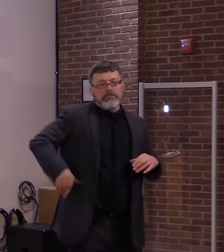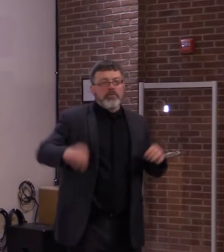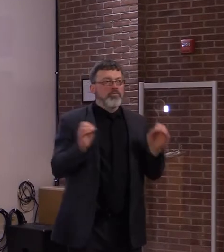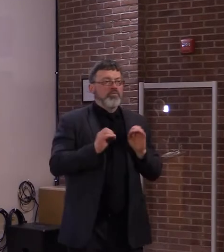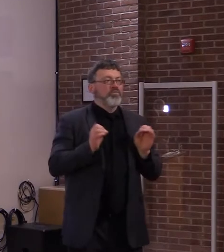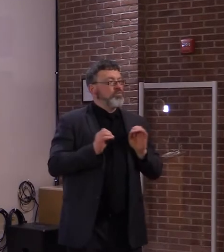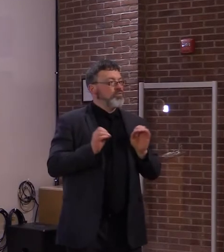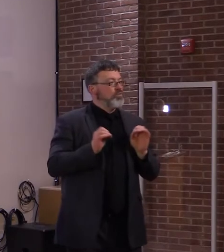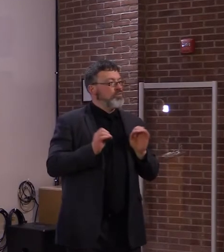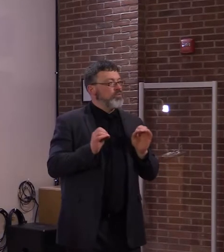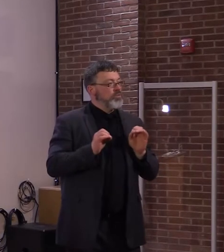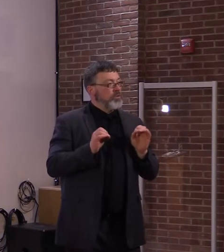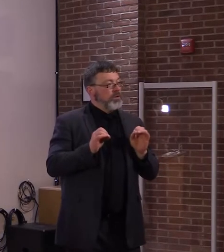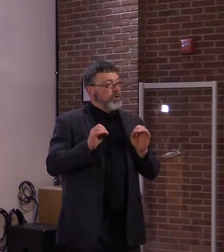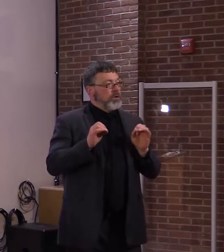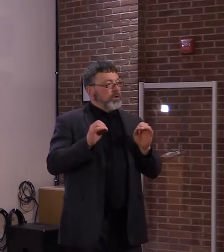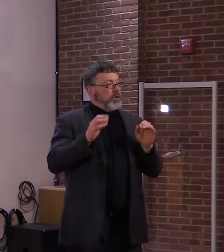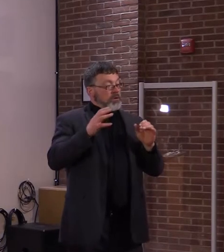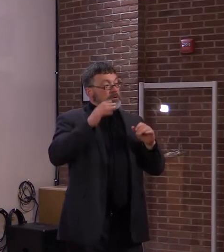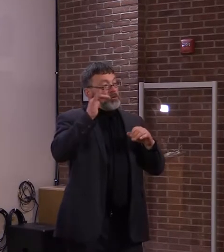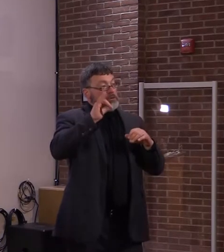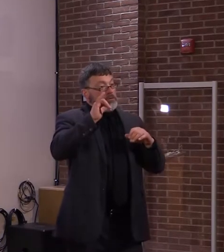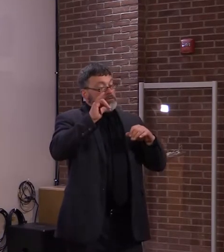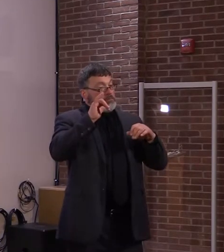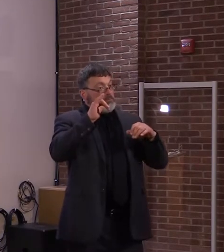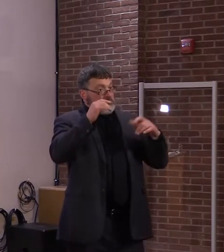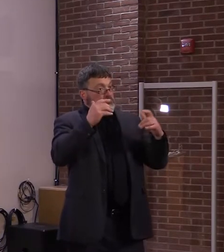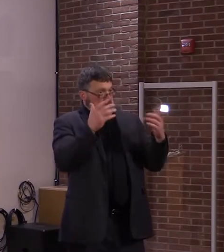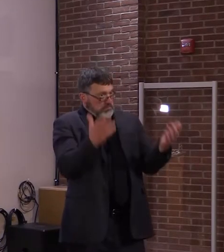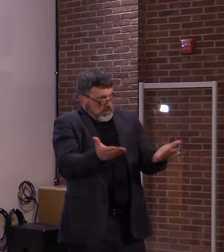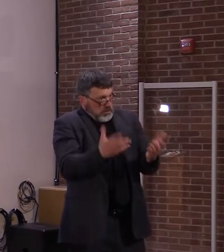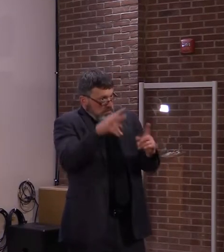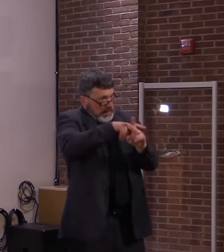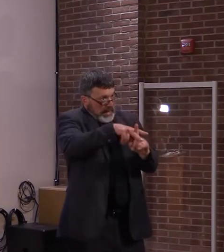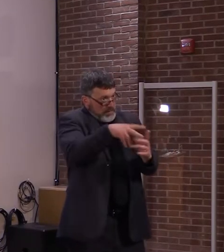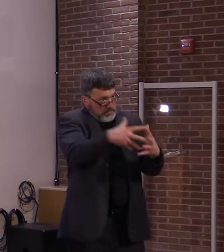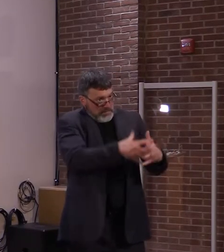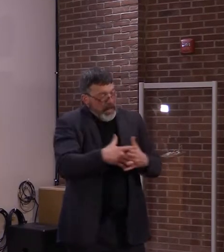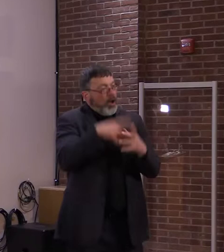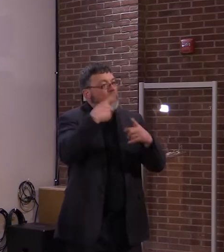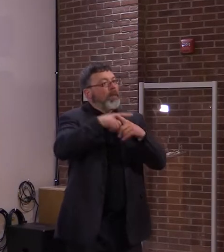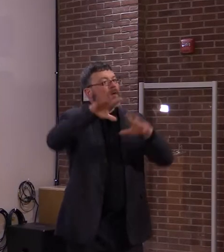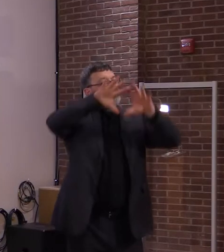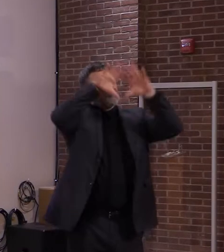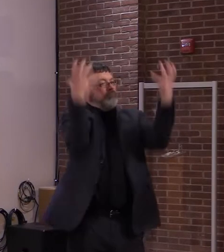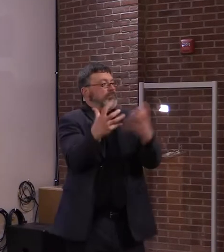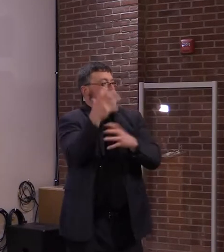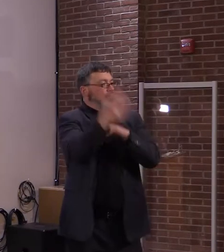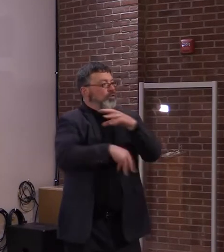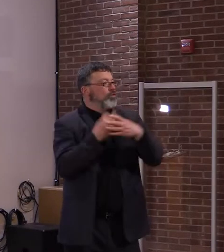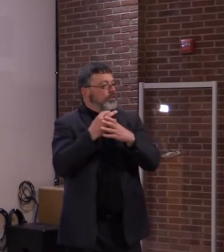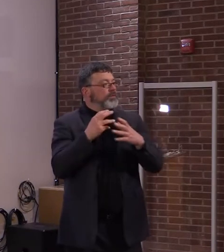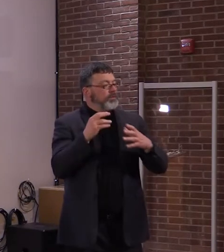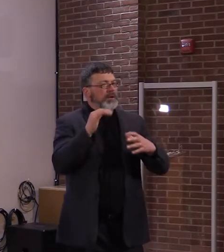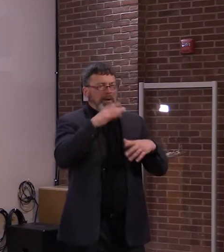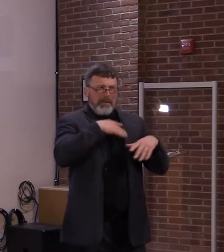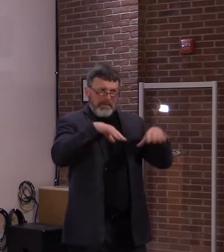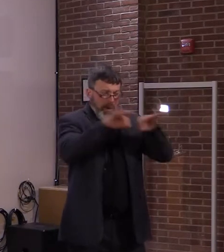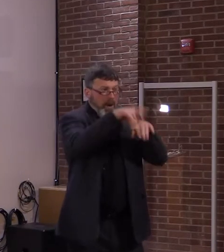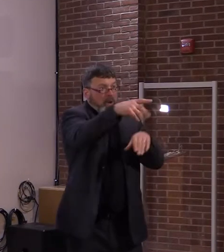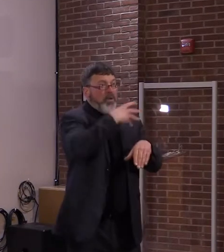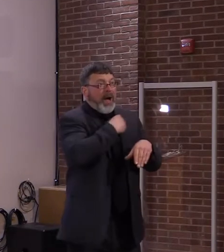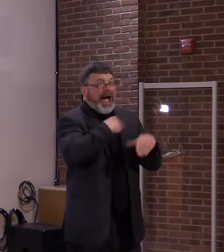have to see how that plays out. I would just ask all Vermonters to hold on to that card that they do have at the time they get